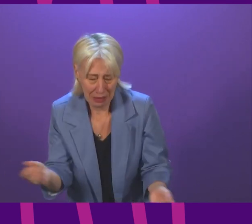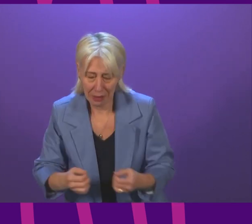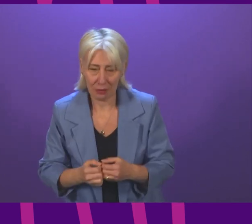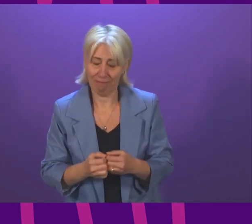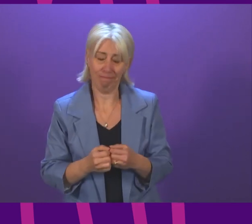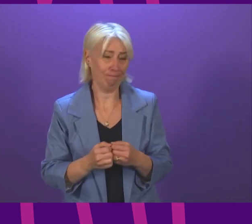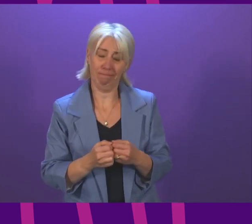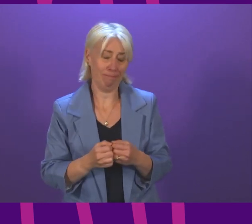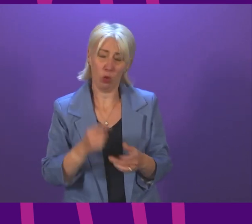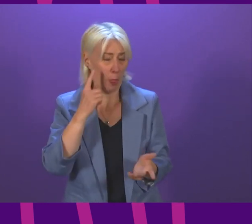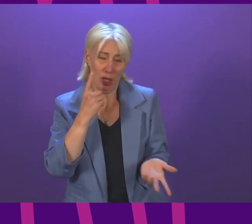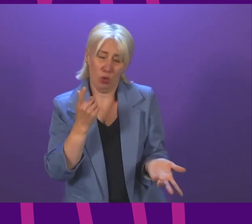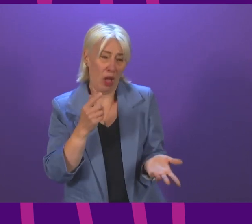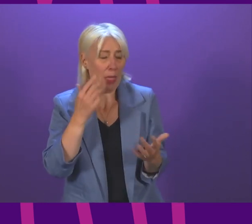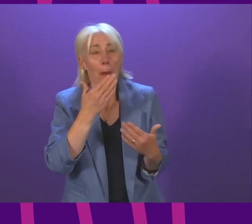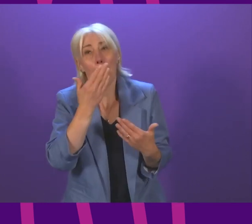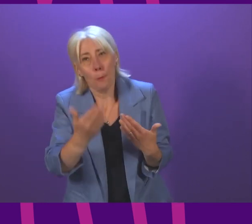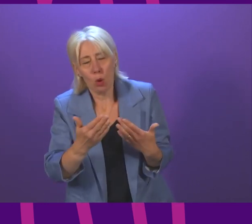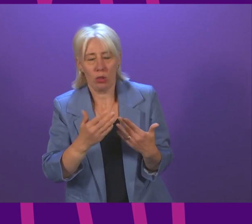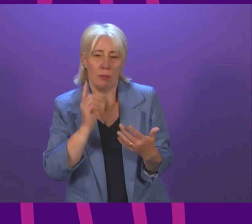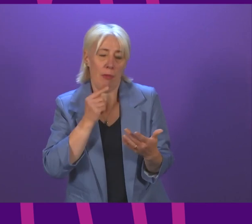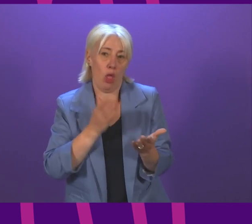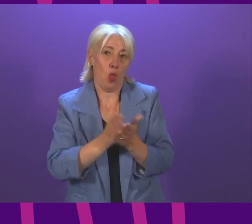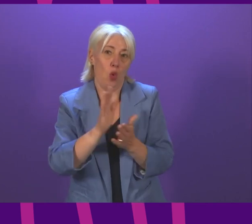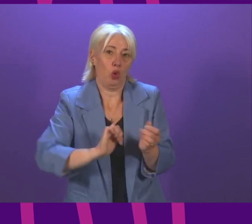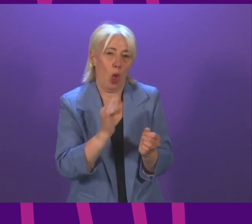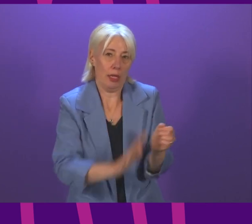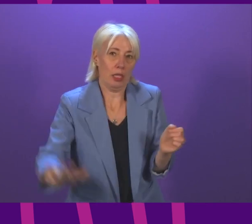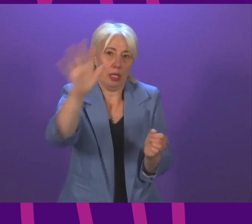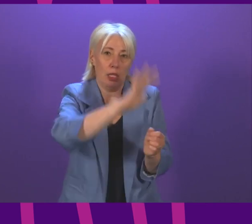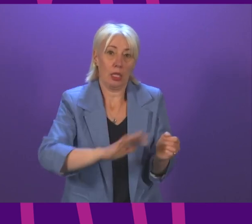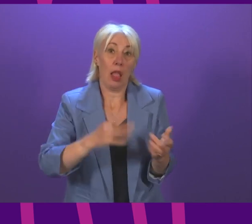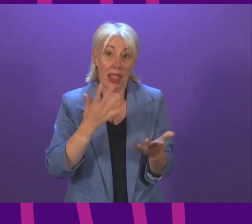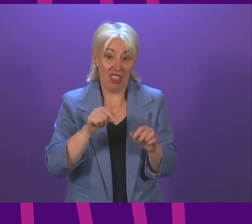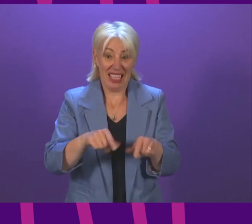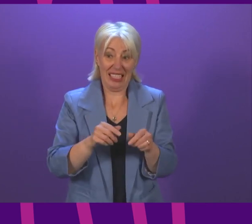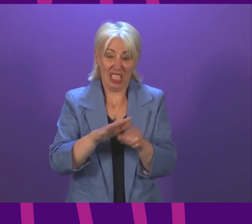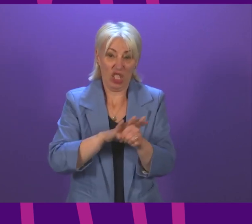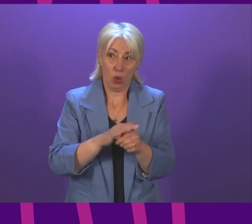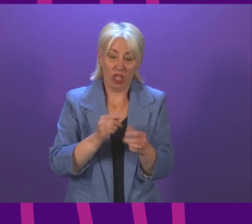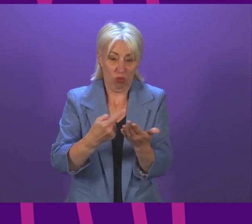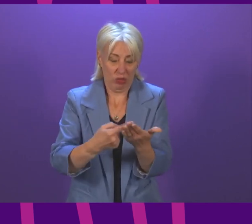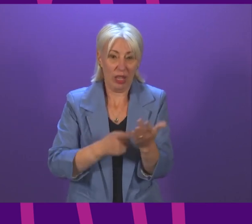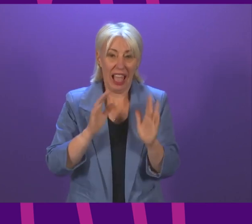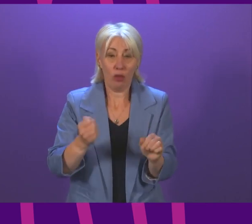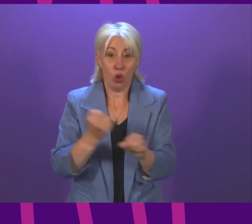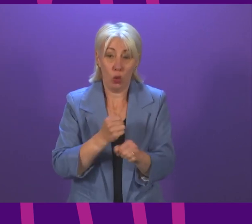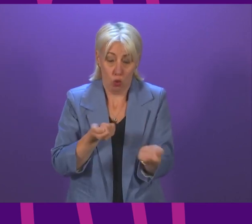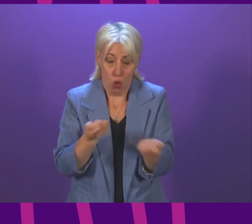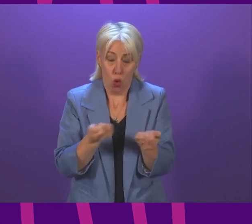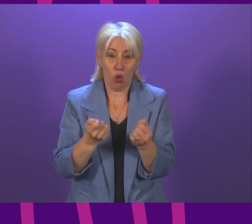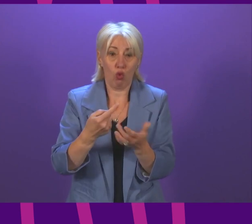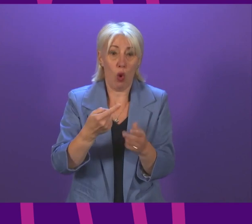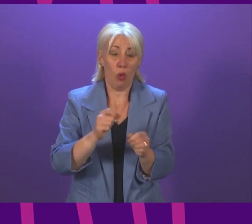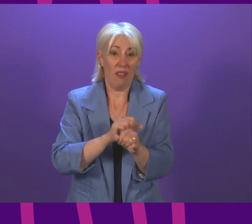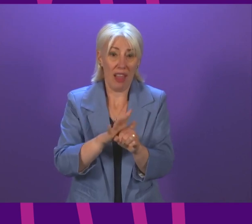vast majority of people across Scotland, while very few, if any, like the measures we're having to take to control this virus, understand the